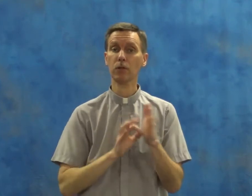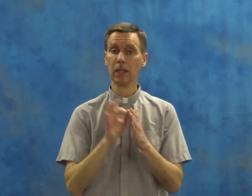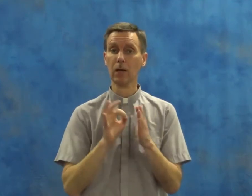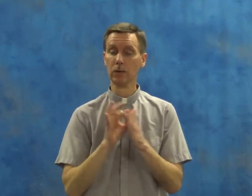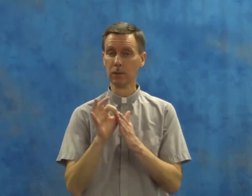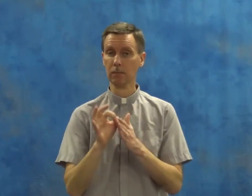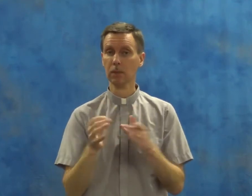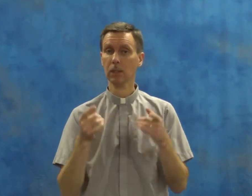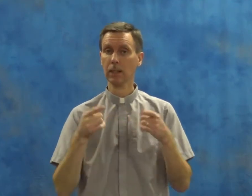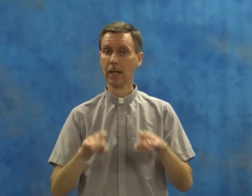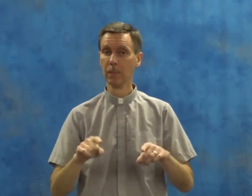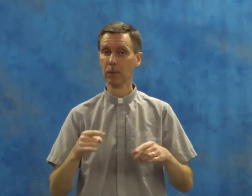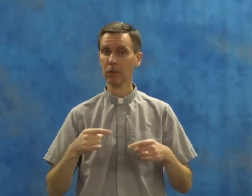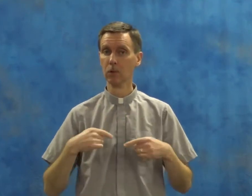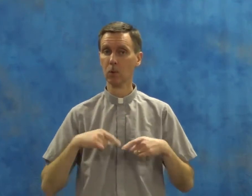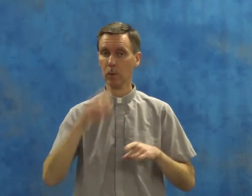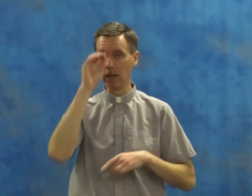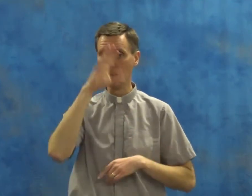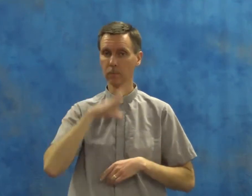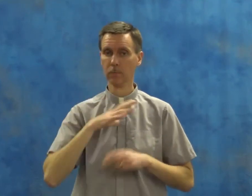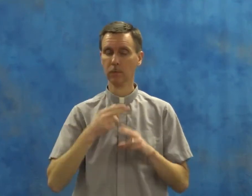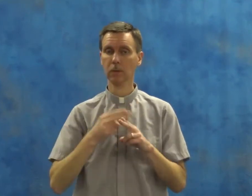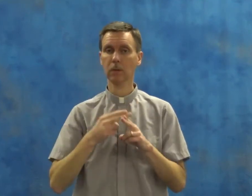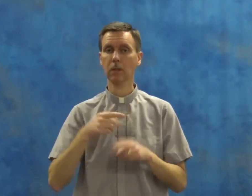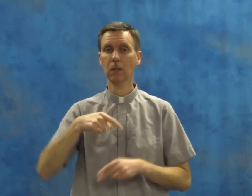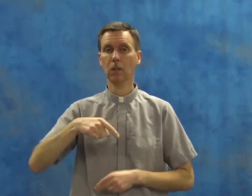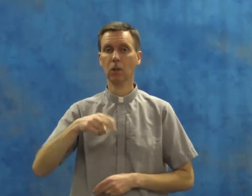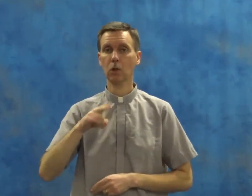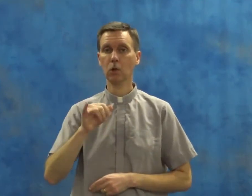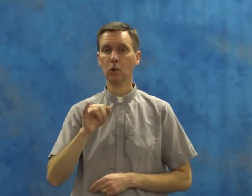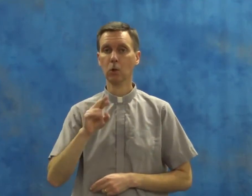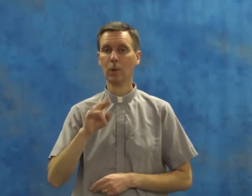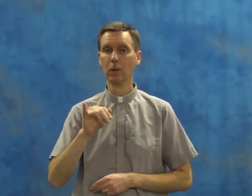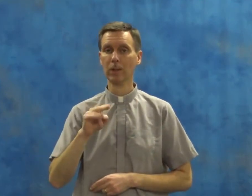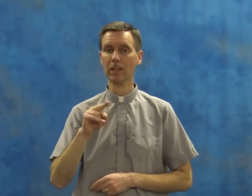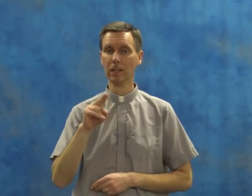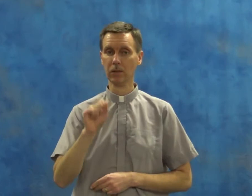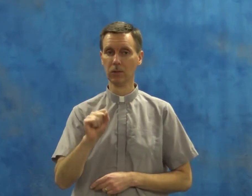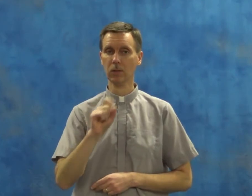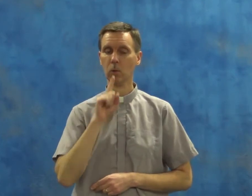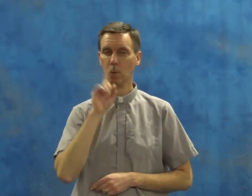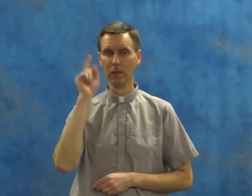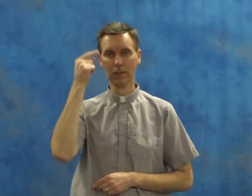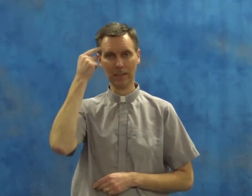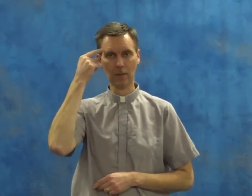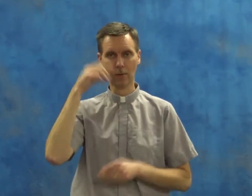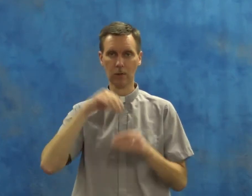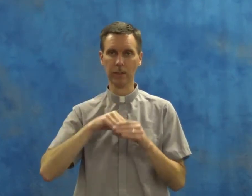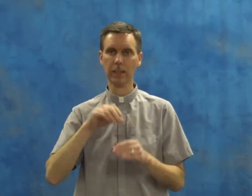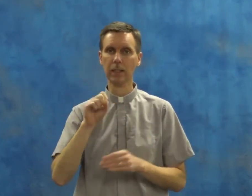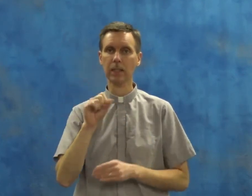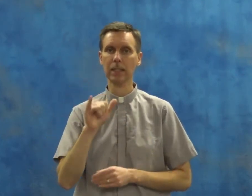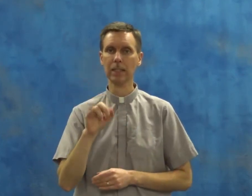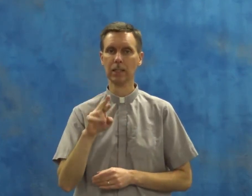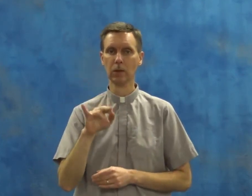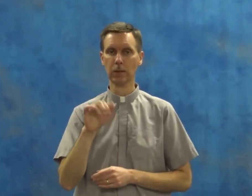count. It happened while Quirinius was the governor in Syria.